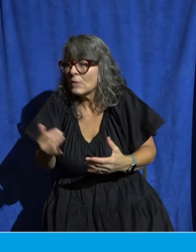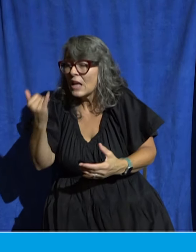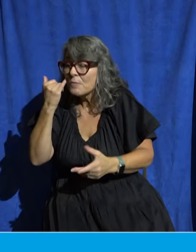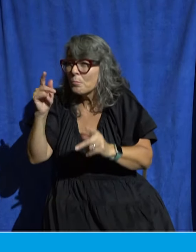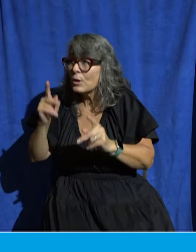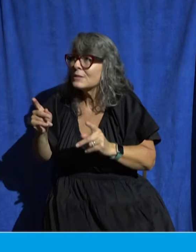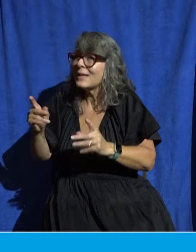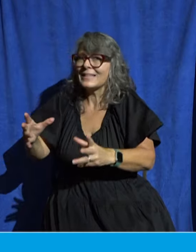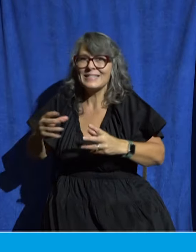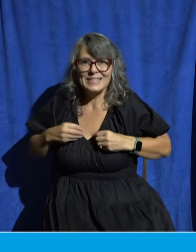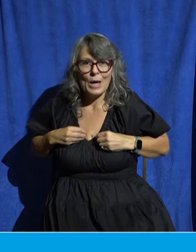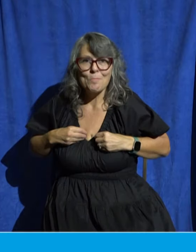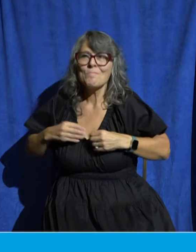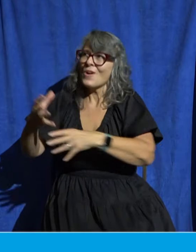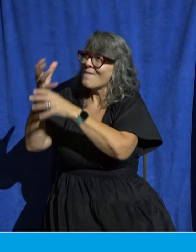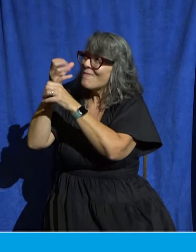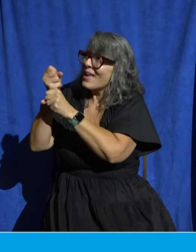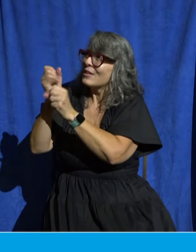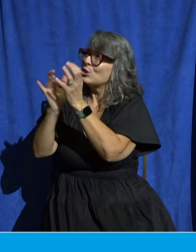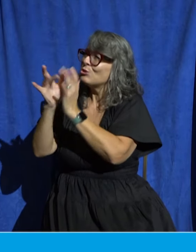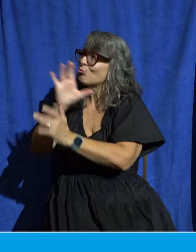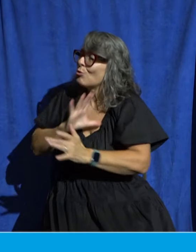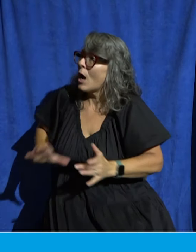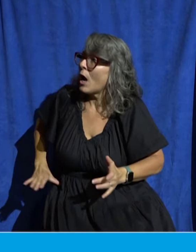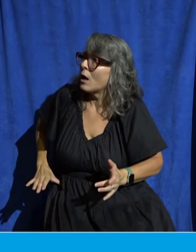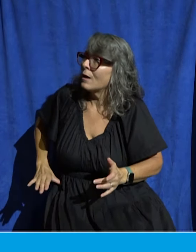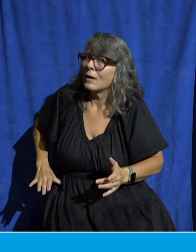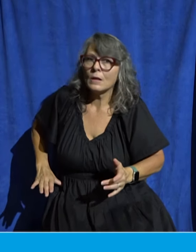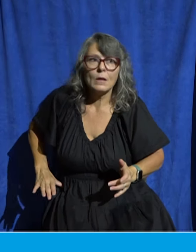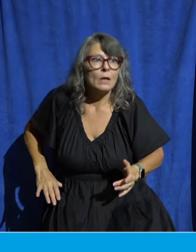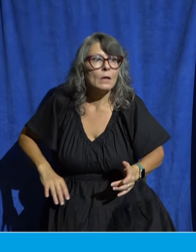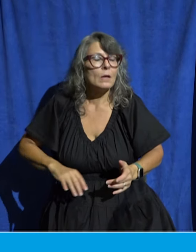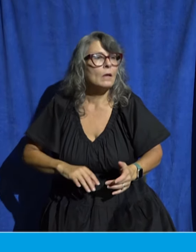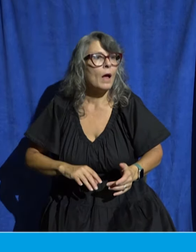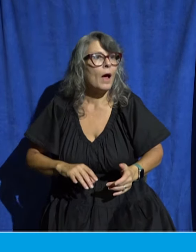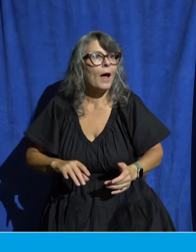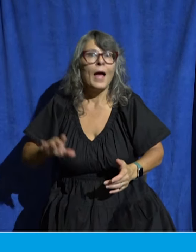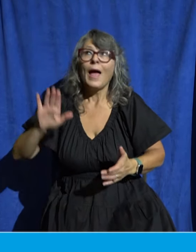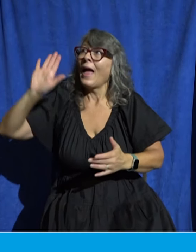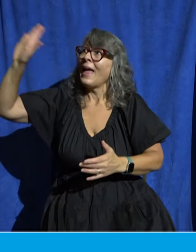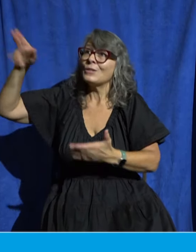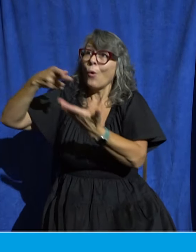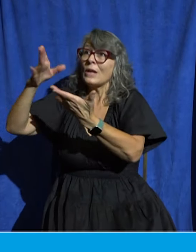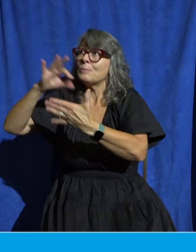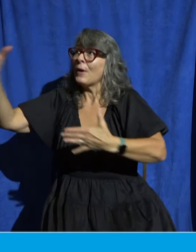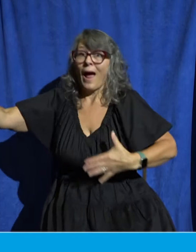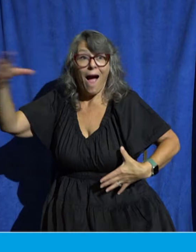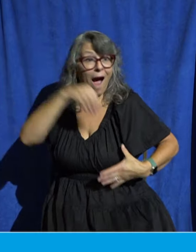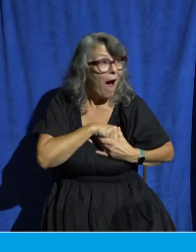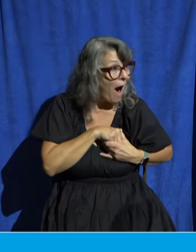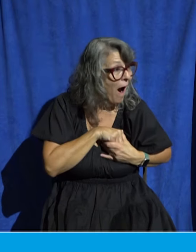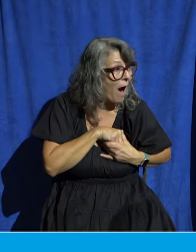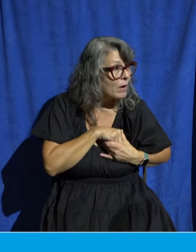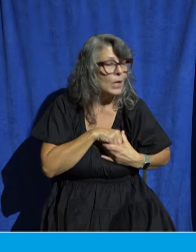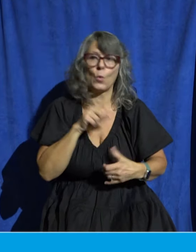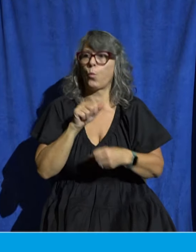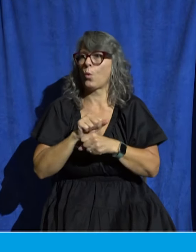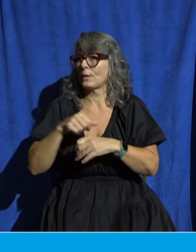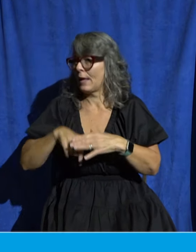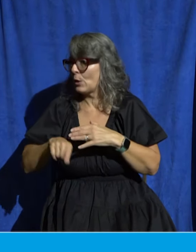to live inside of you through the Holy Spirit and the Holy Spirit works through you in many different ways. He helps you to fight